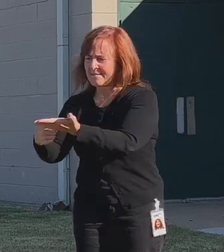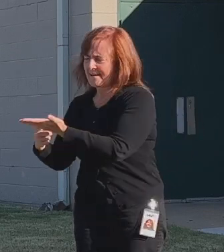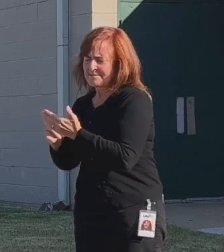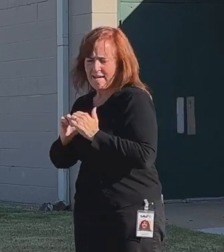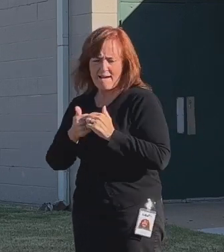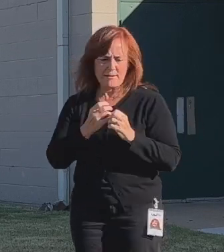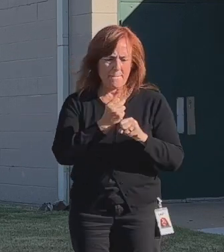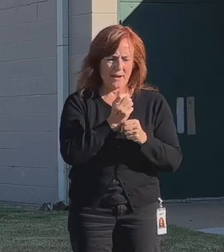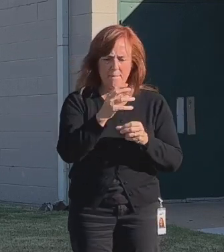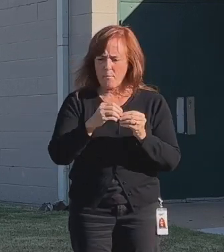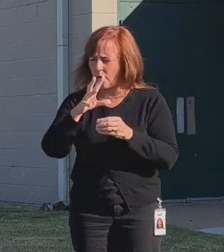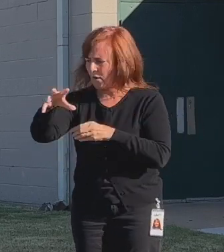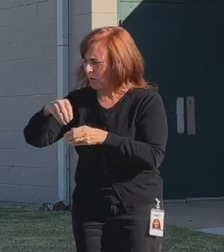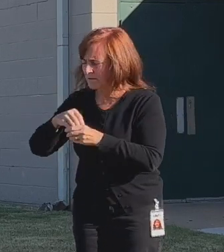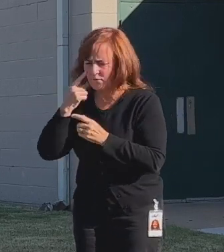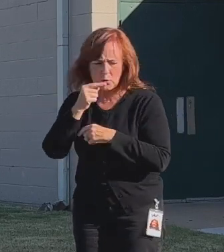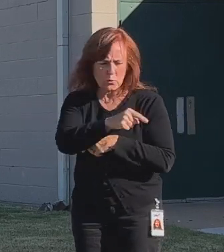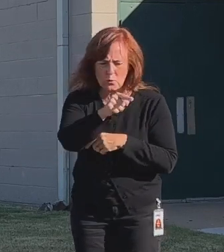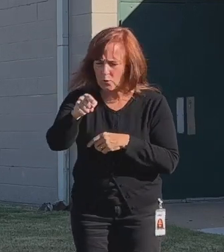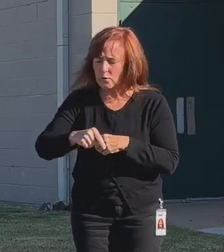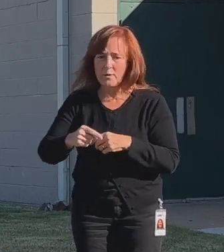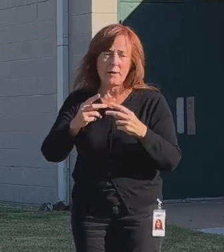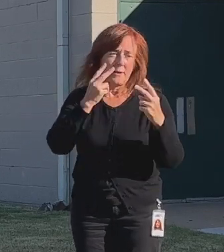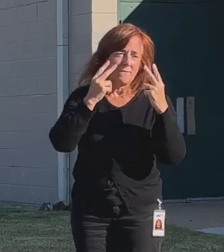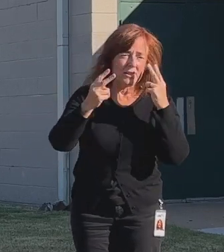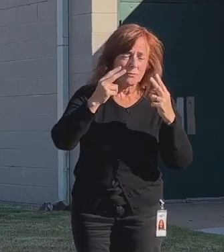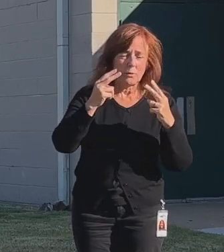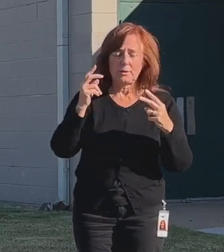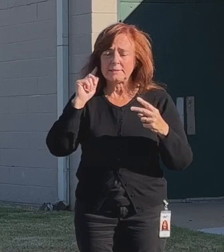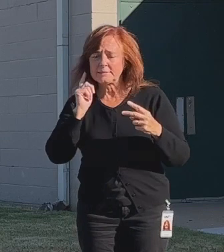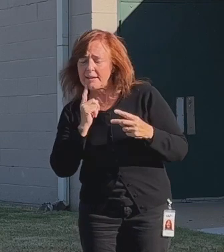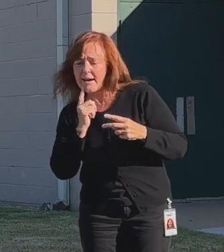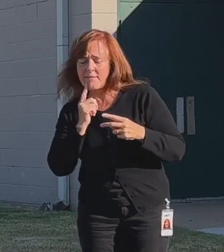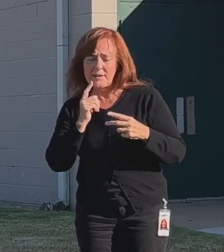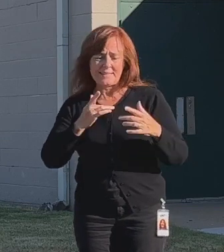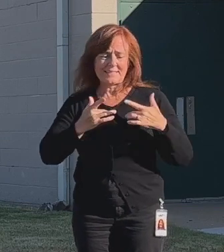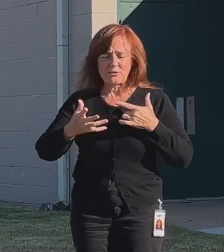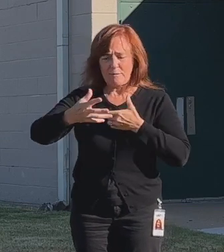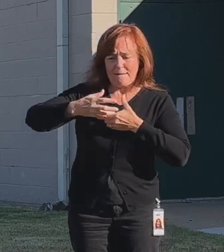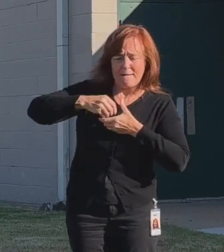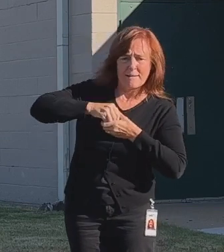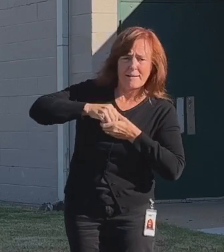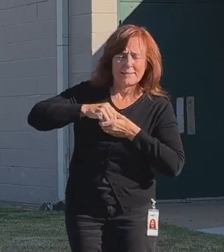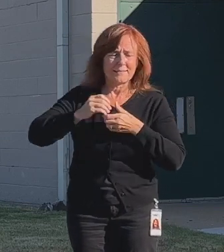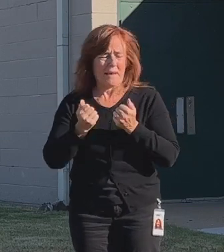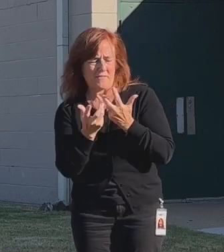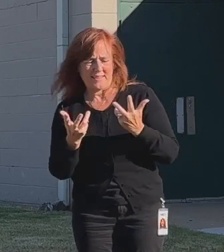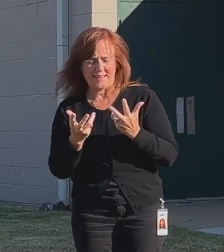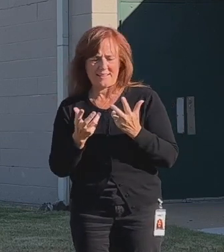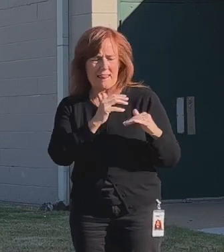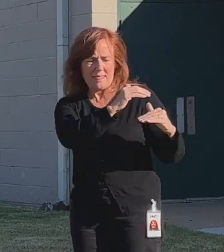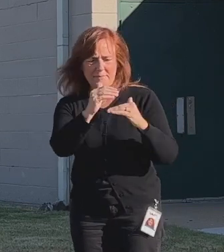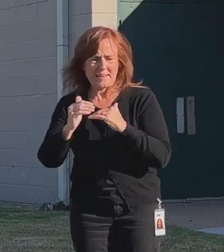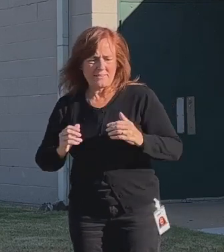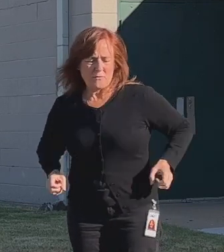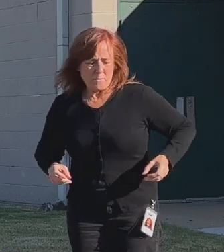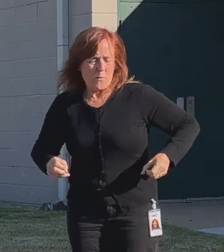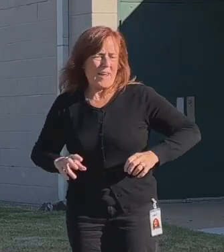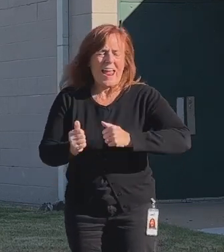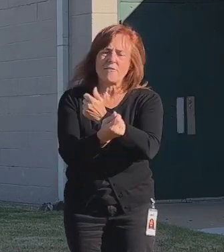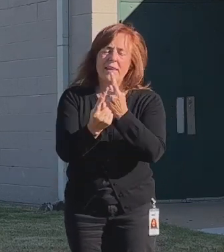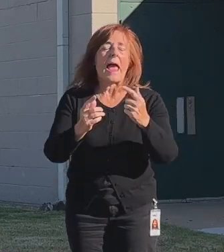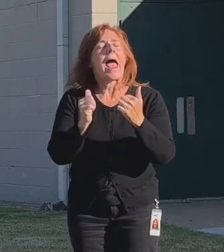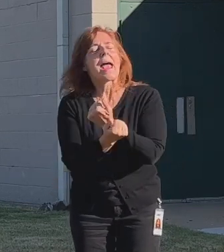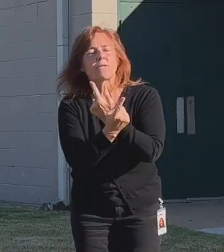planning process. From visual impairments to sensory processing disorders and mobility limitations, this will be a park where